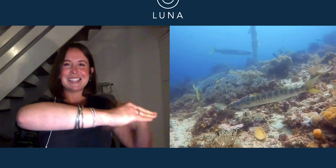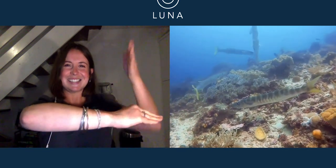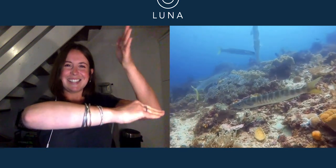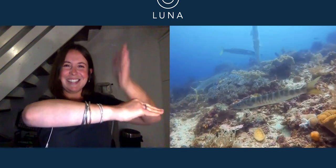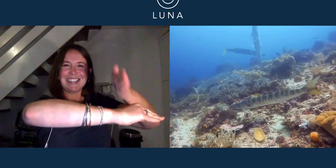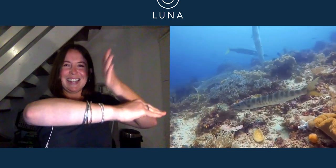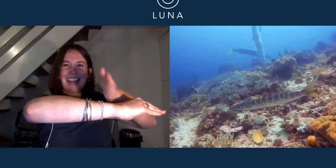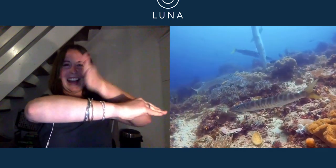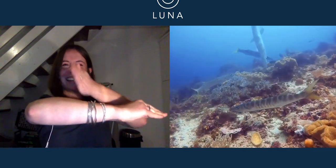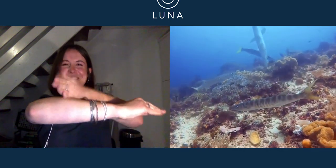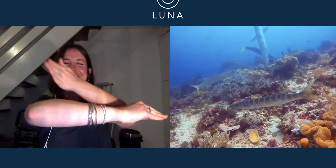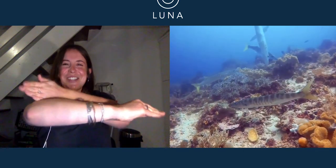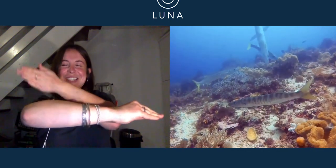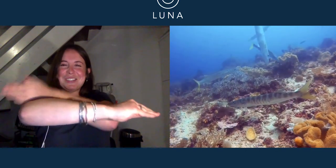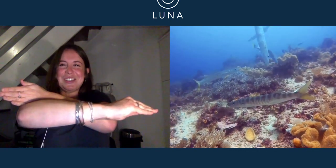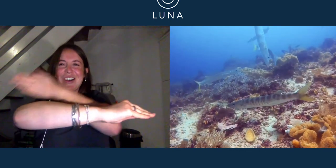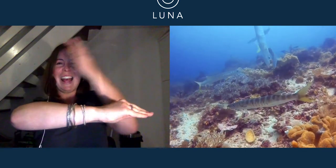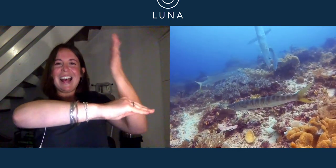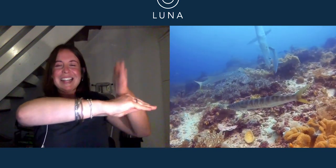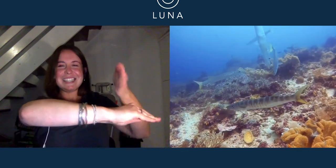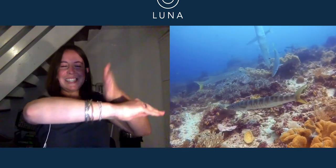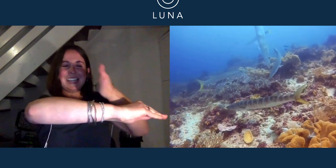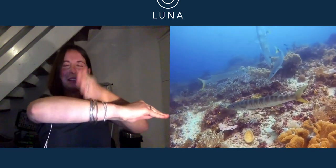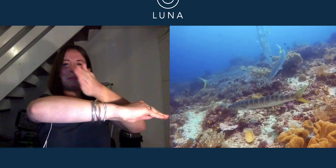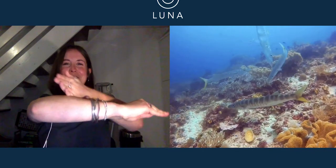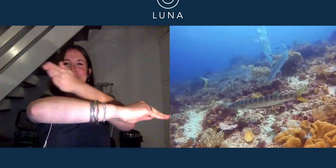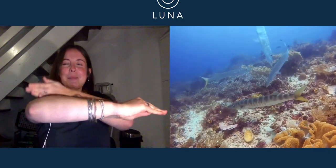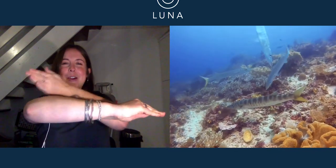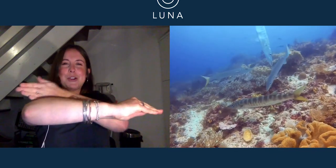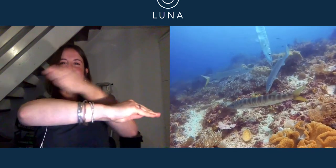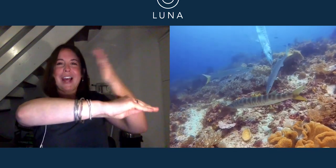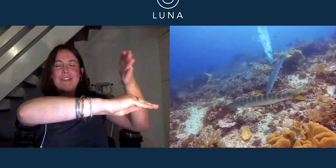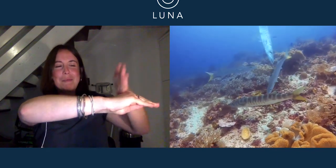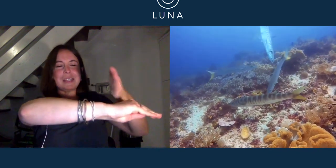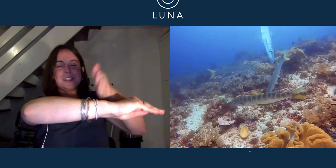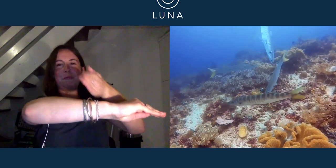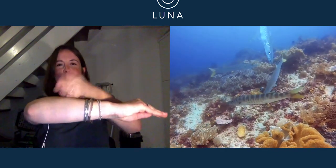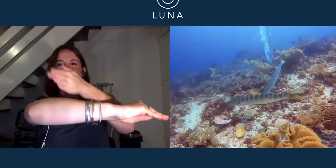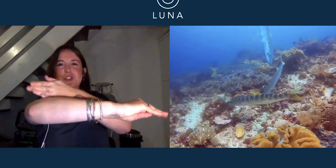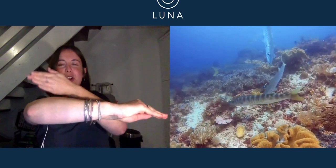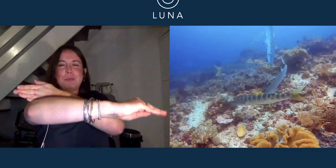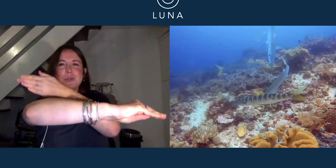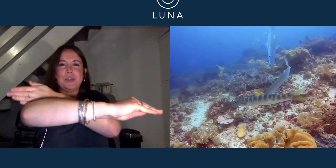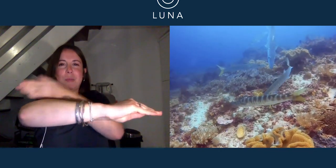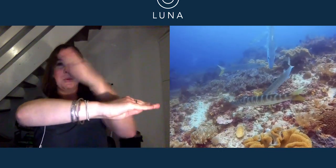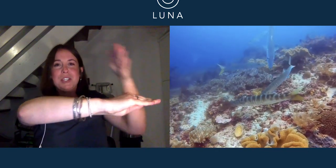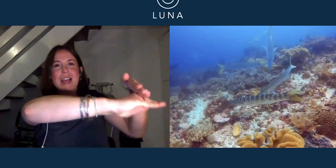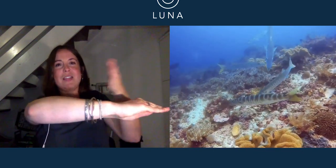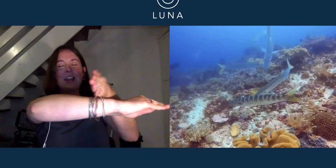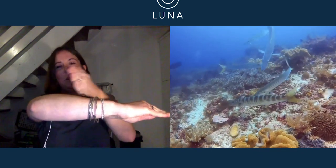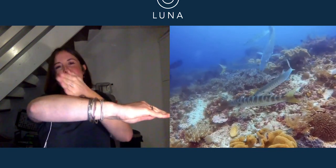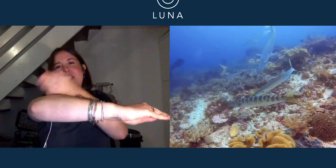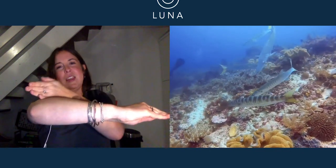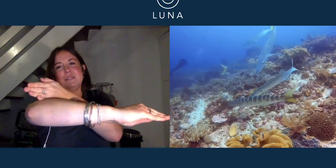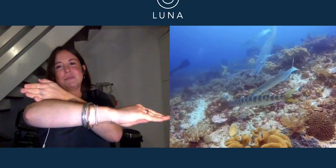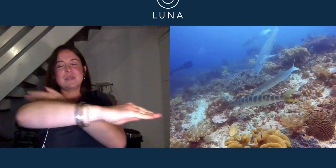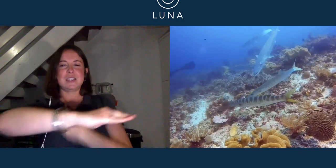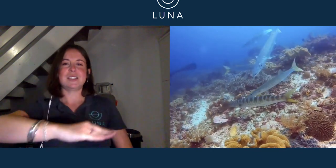and you do this with your hand because barracuda have massive big stripes on their body and they're long and thin. So